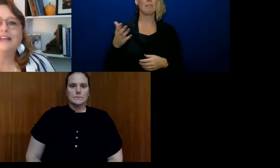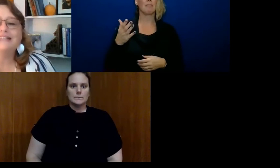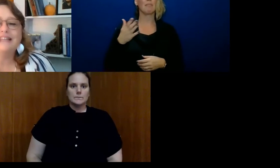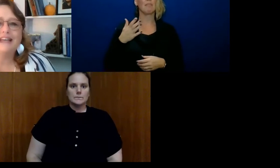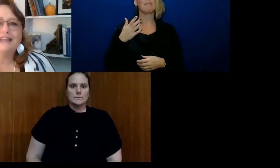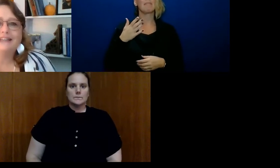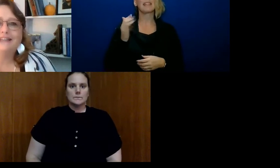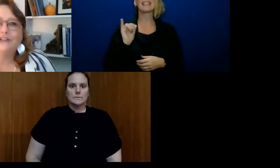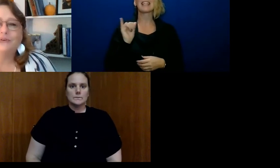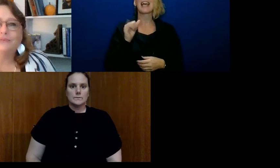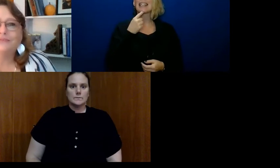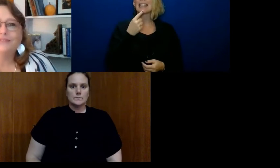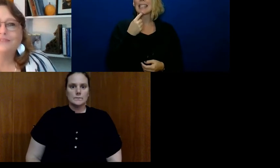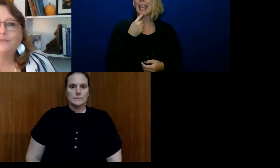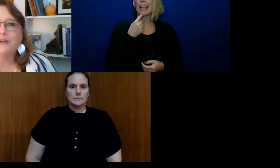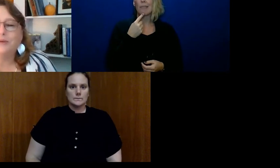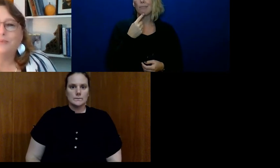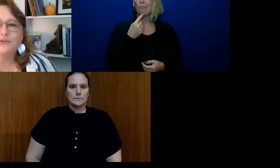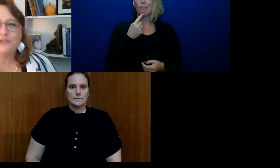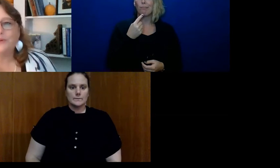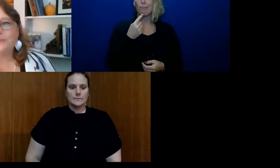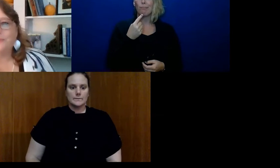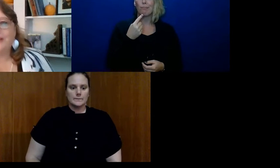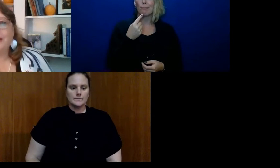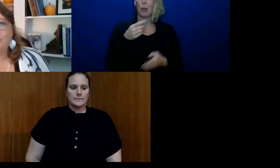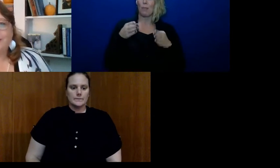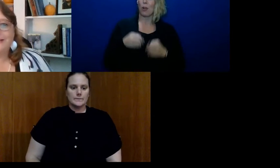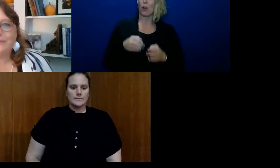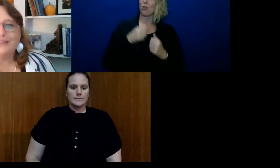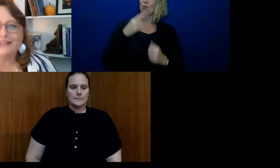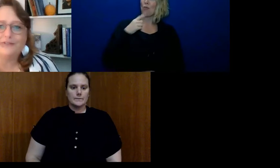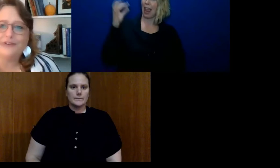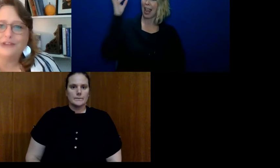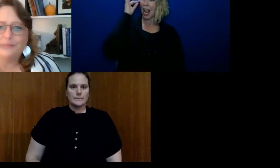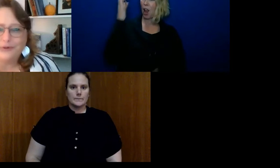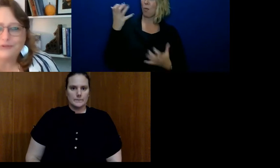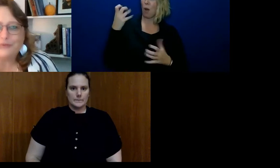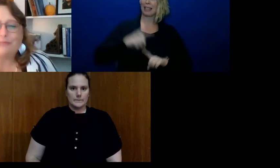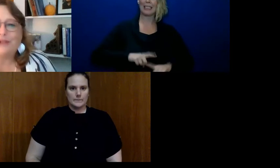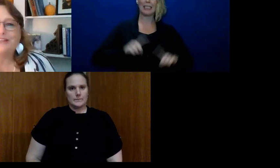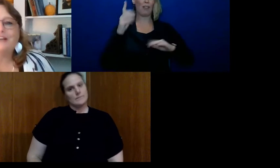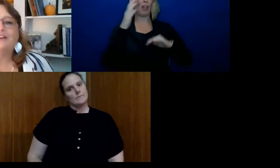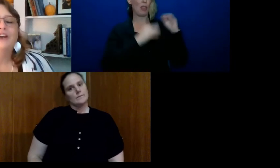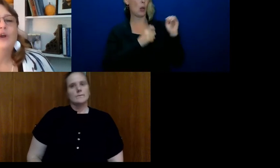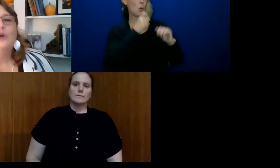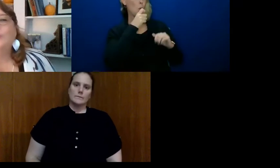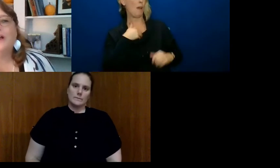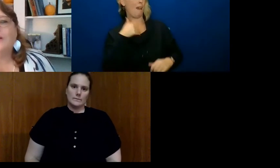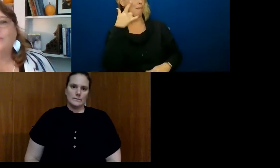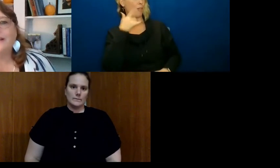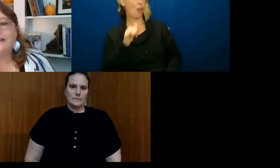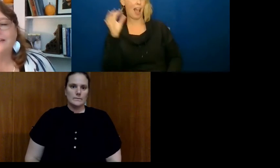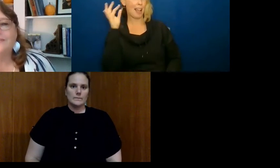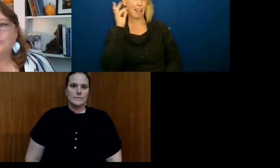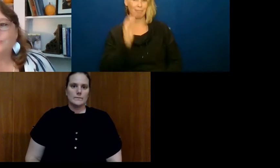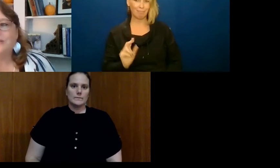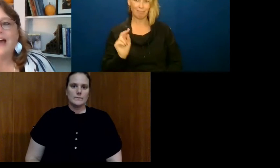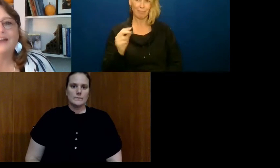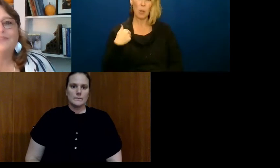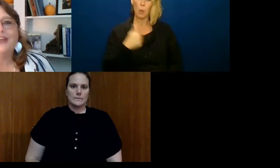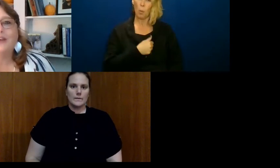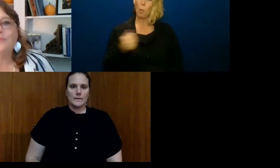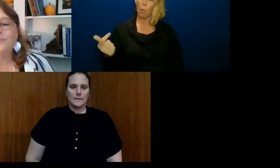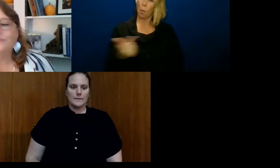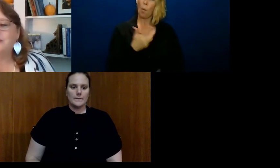that's kind of like saying, you know, a person with red hair wants something different than a person with blonde hair. We all want an individual